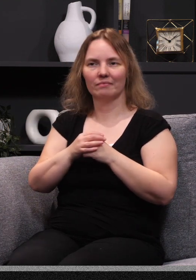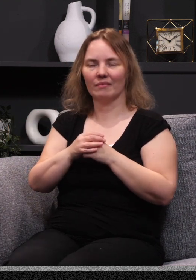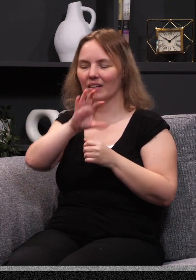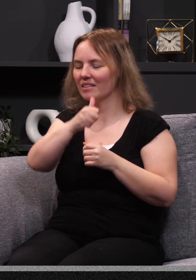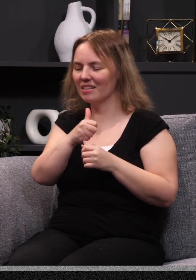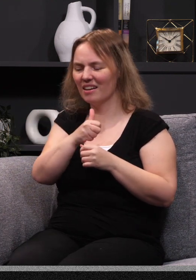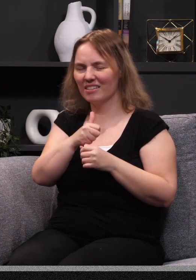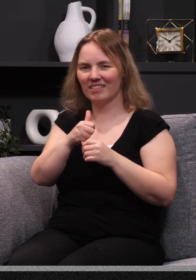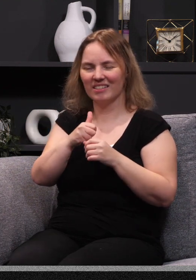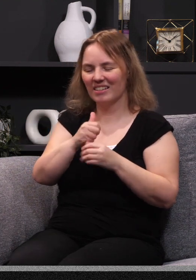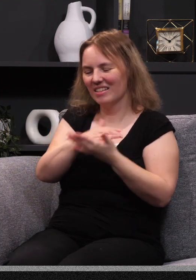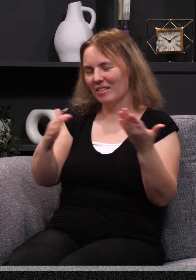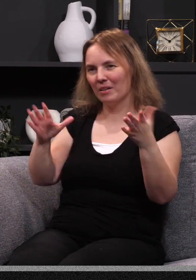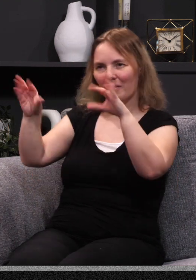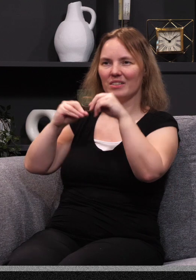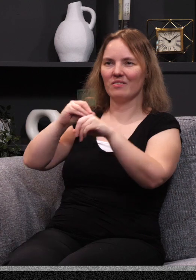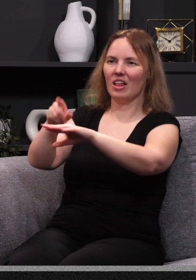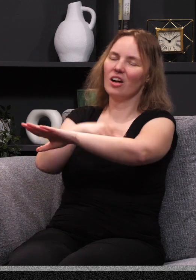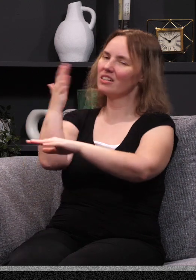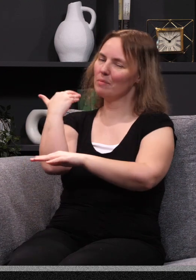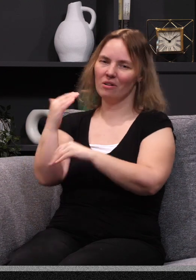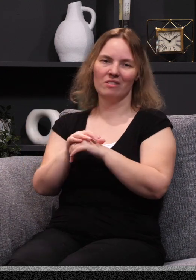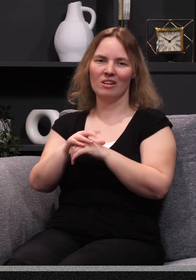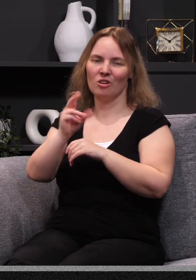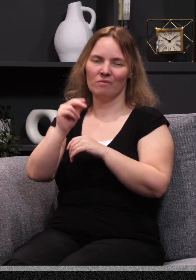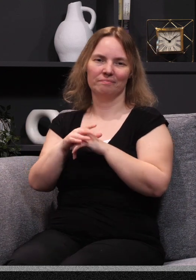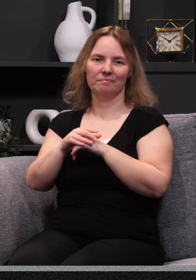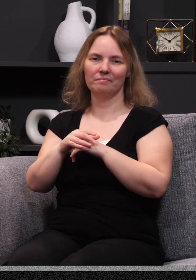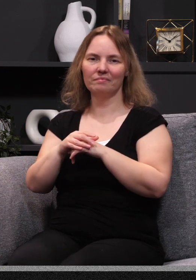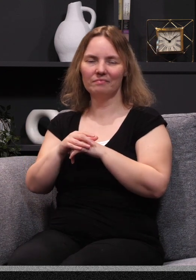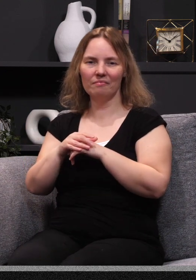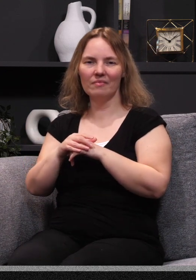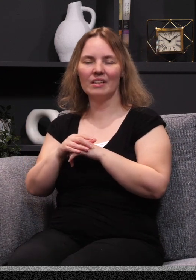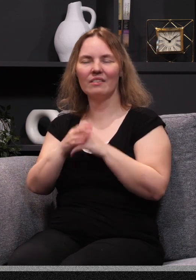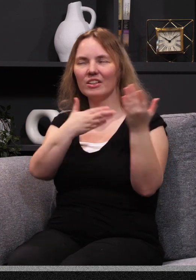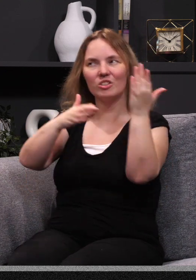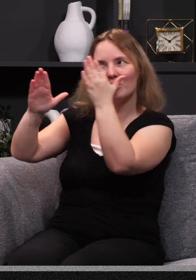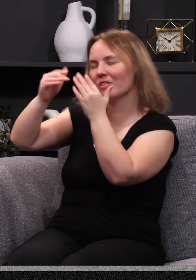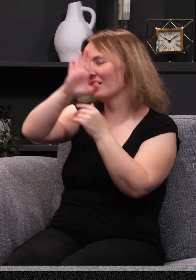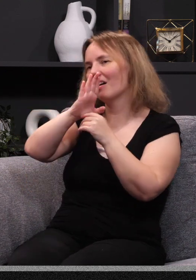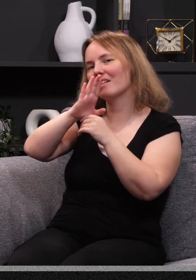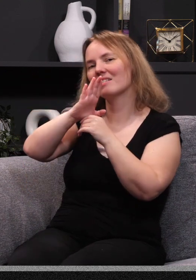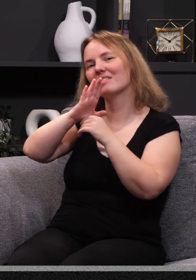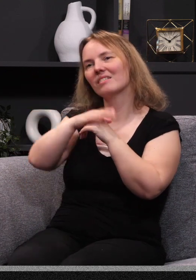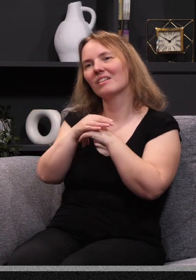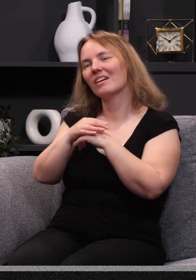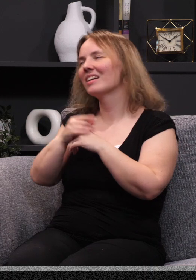And it's not just something I received a long time ago. But in the midst of those things, if I will turn to God, not harden my